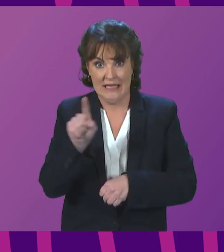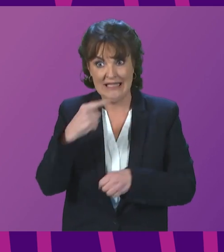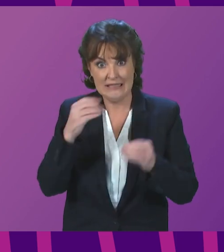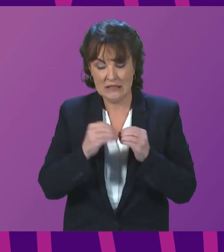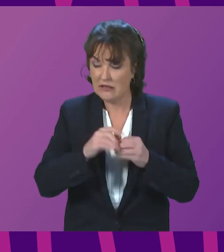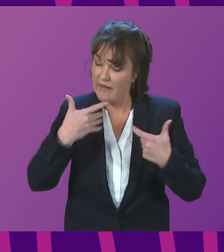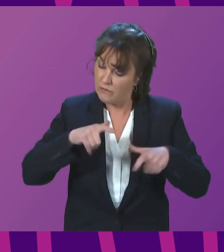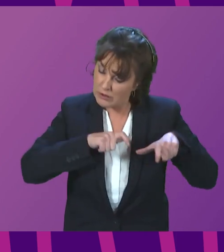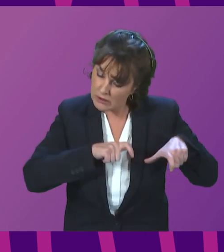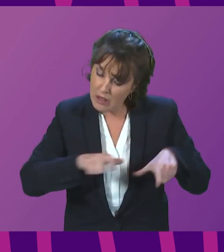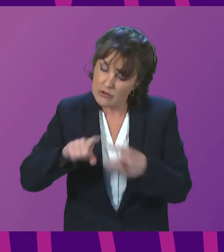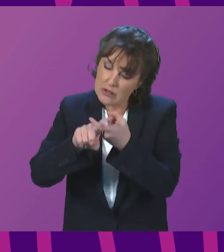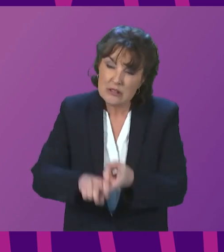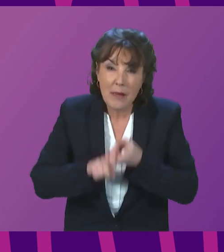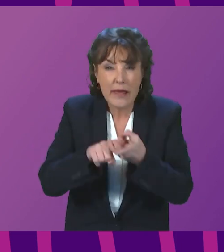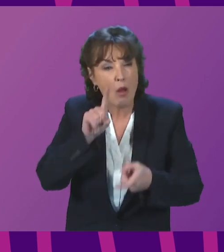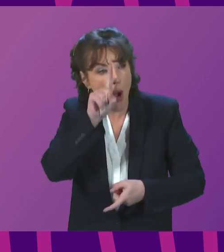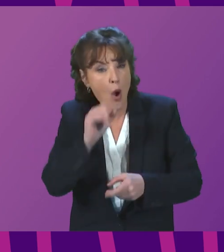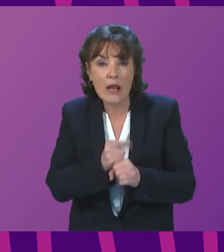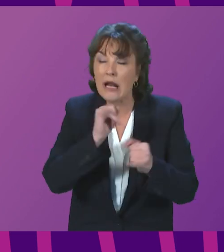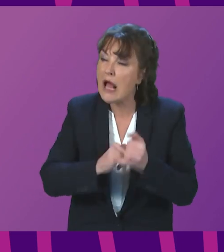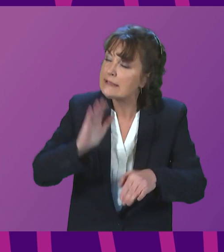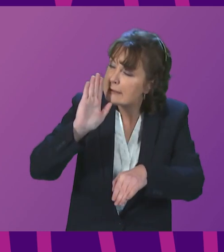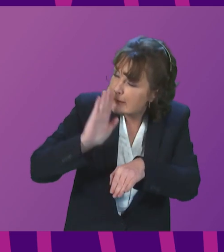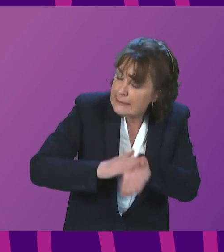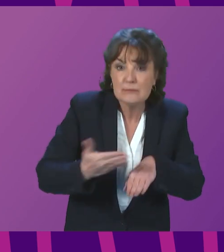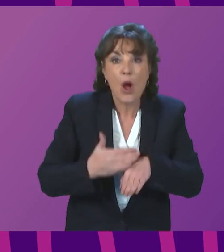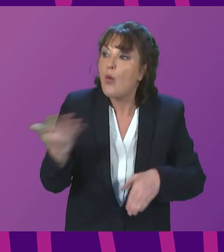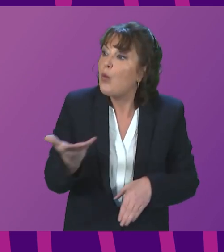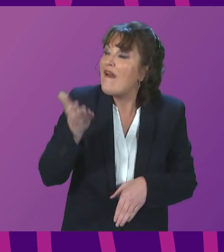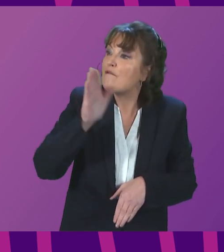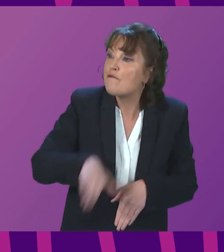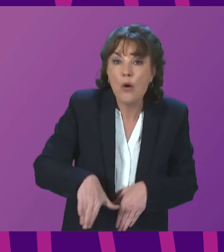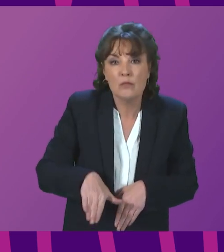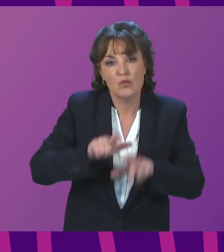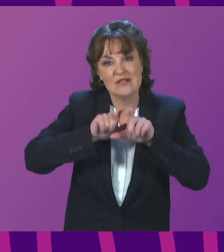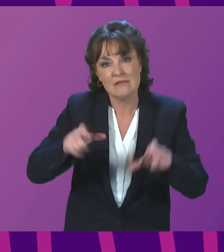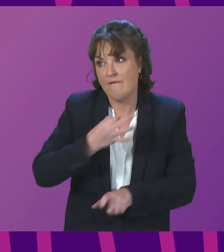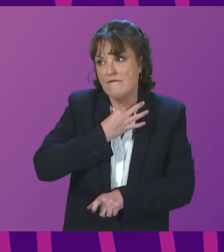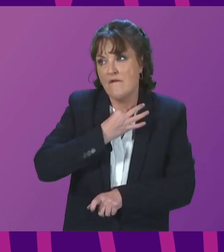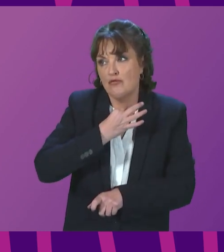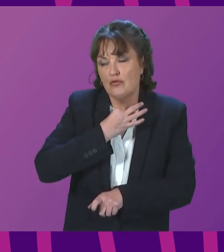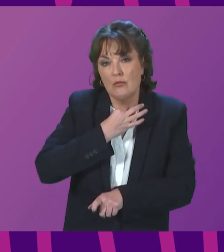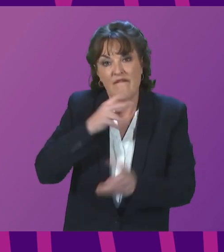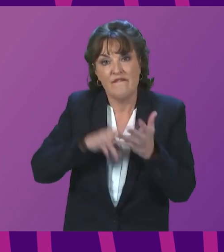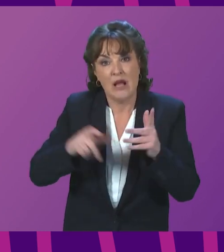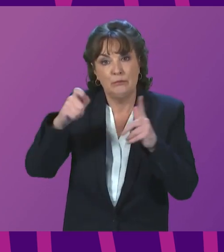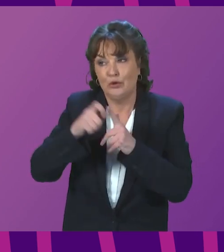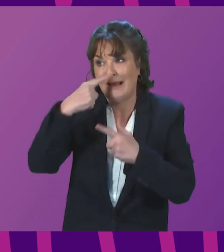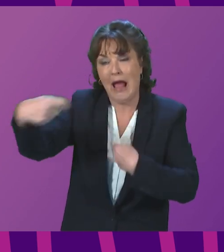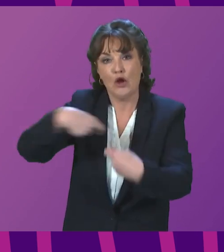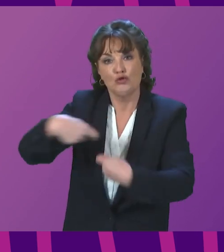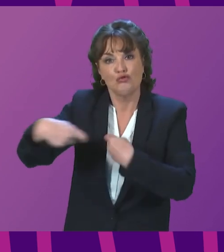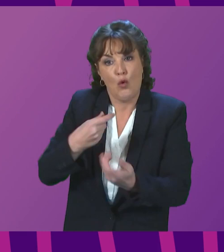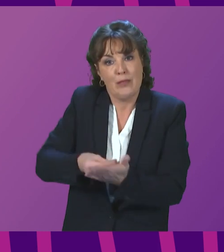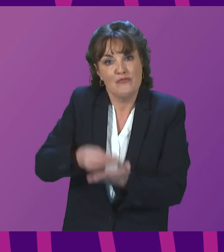on oil and gas, wherever it is from, we are all vulnerable to Putin's malign influence on global markets. That